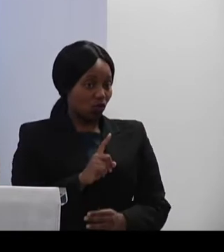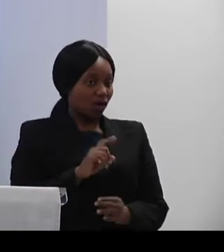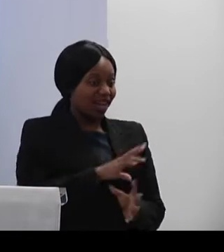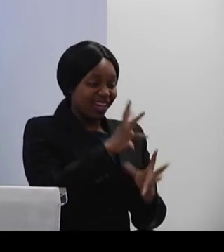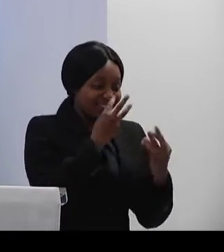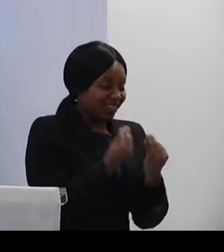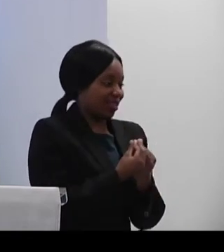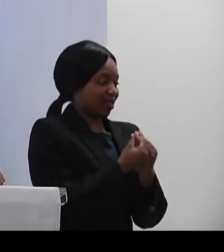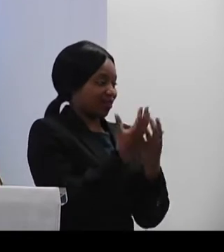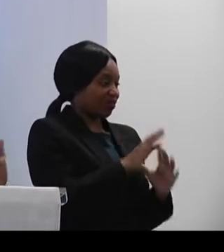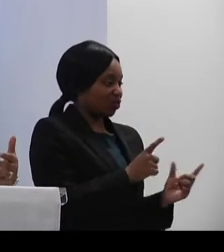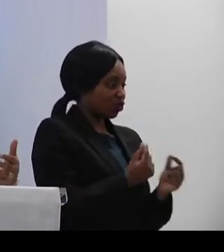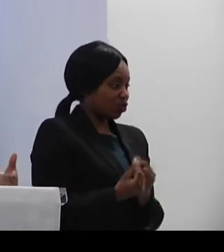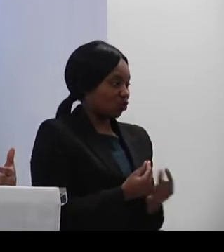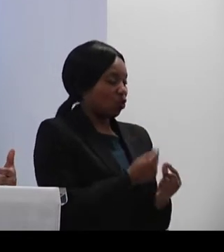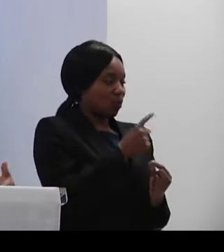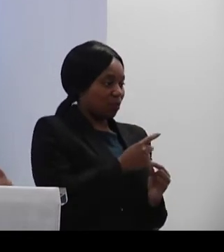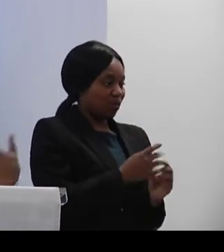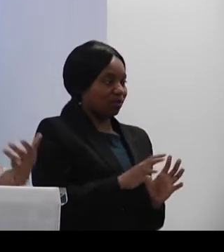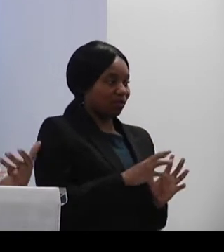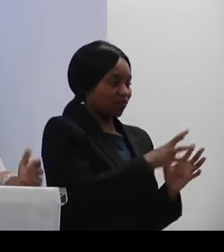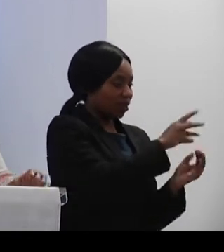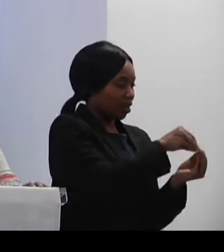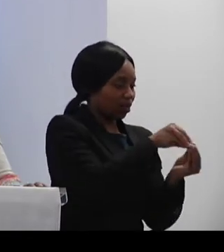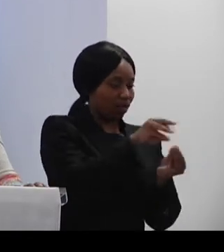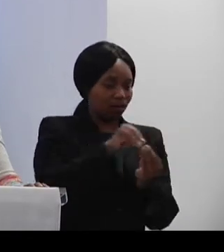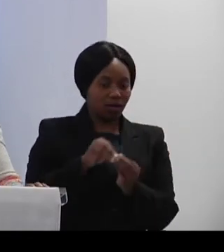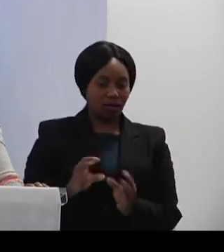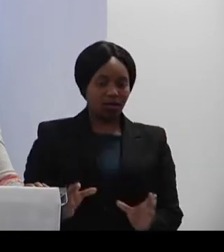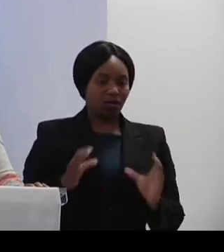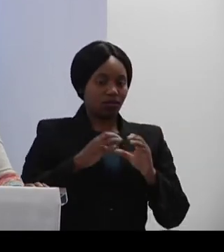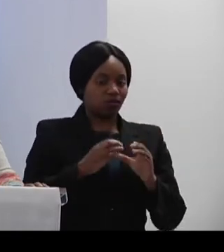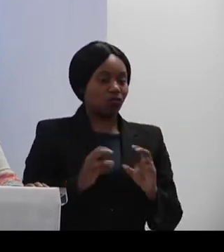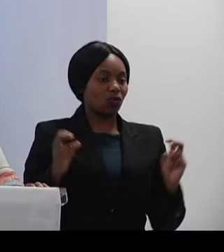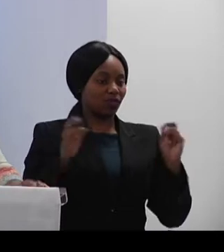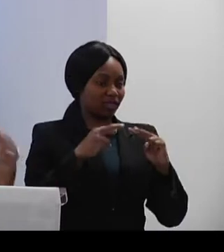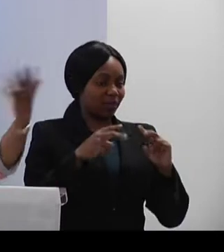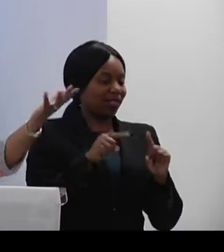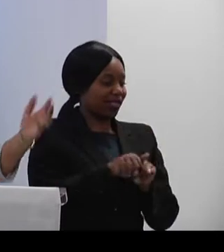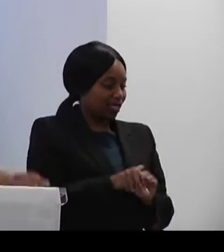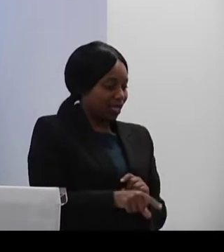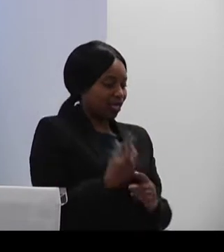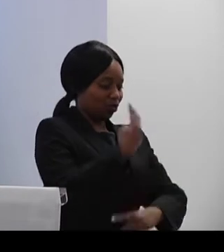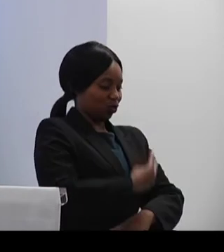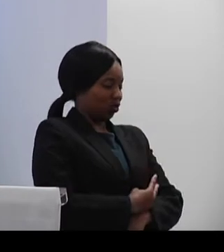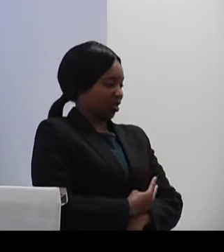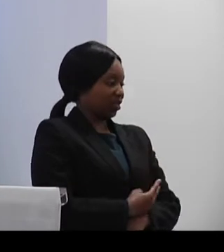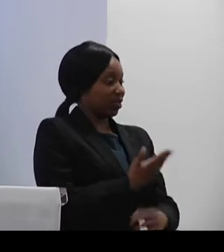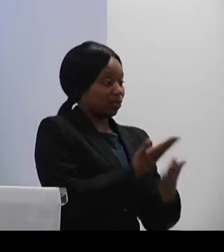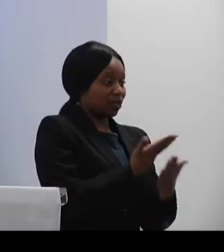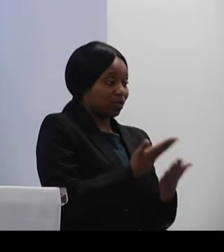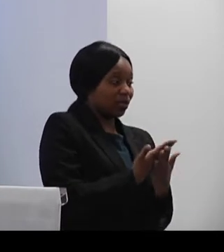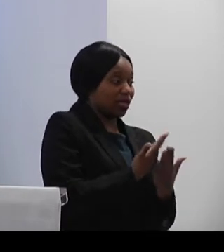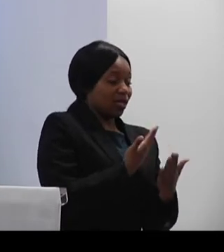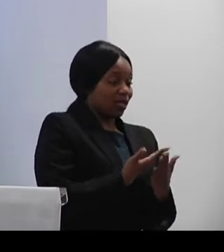that that has been done must then feed into the product of these last two days, including possibly an enriched